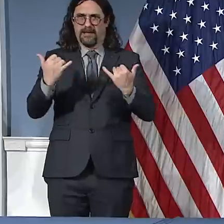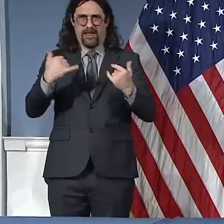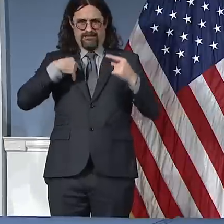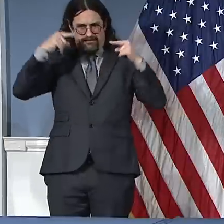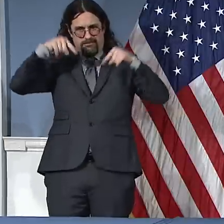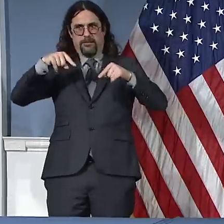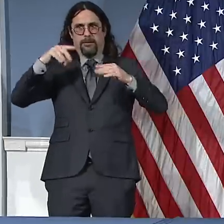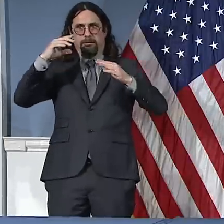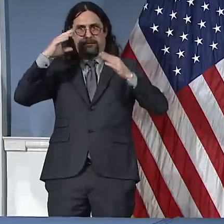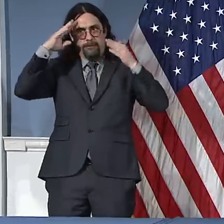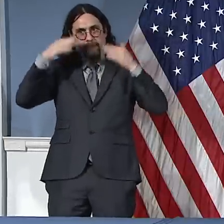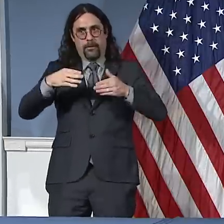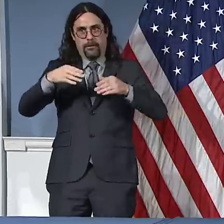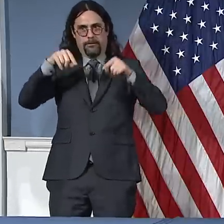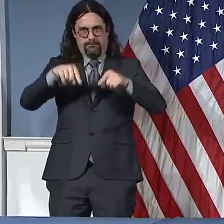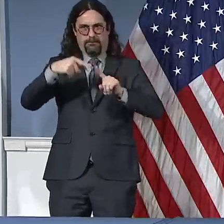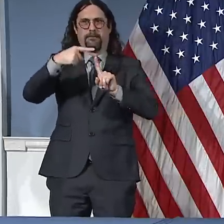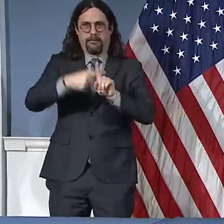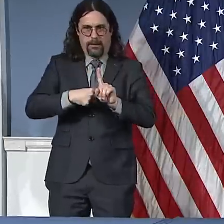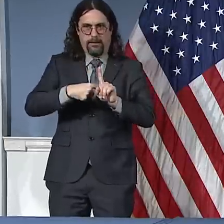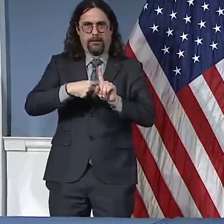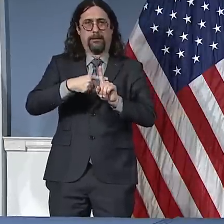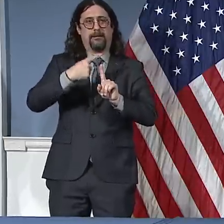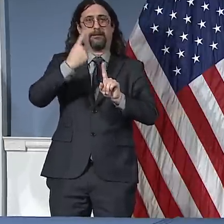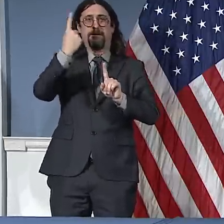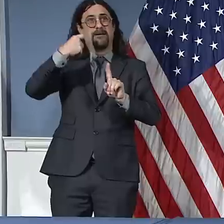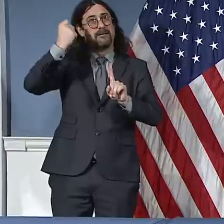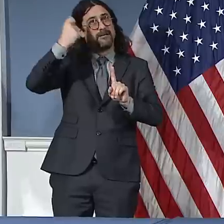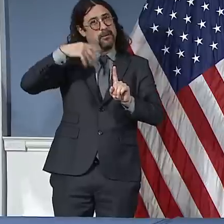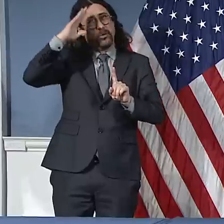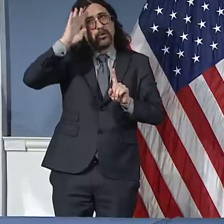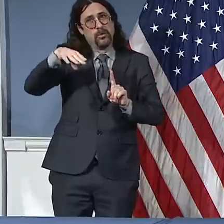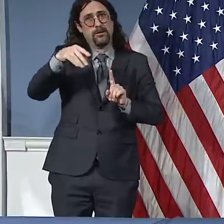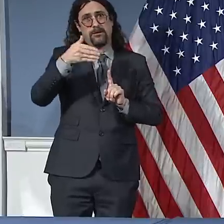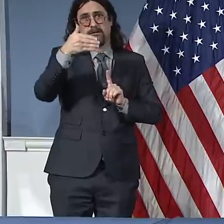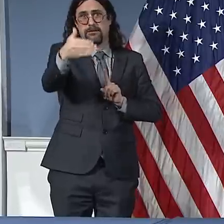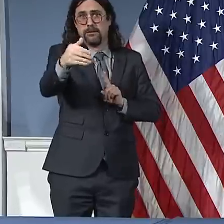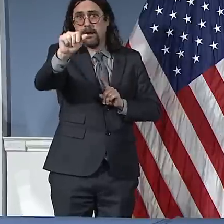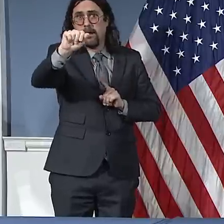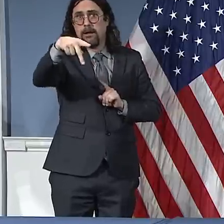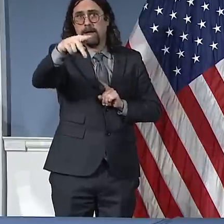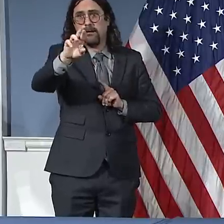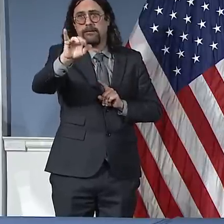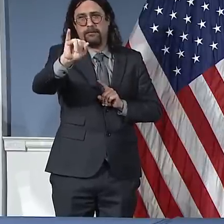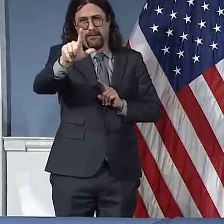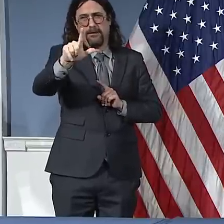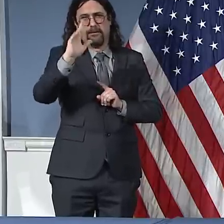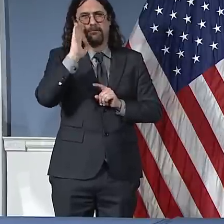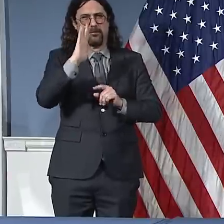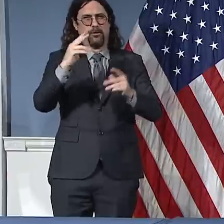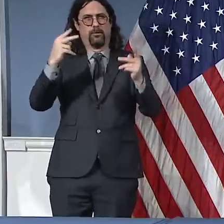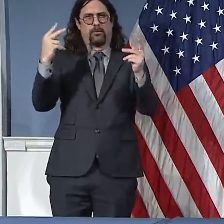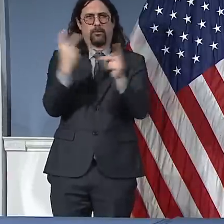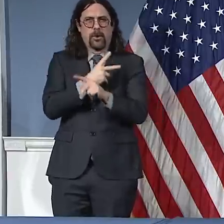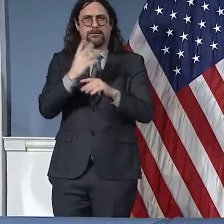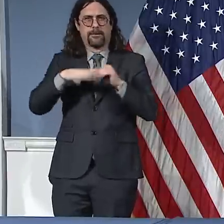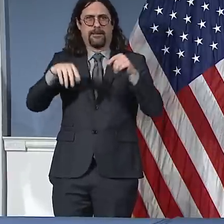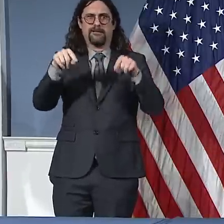worse than March. And right now, my fear is that May could be worse than April.